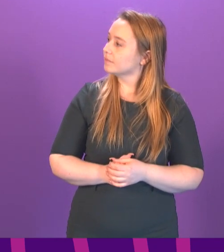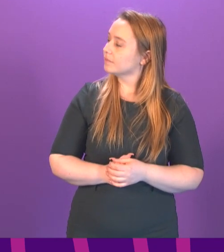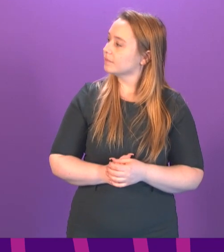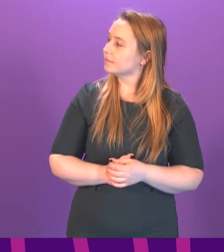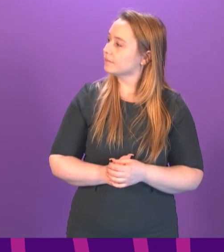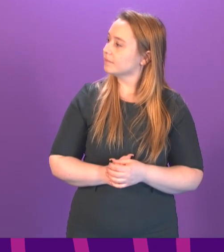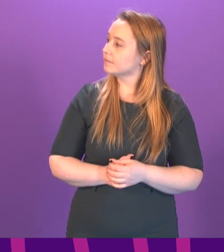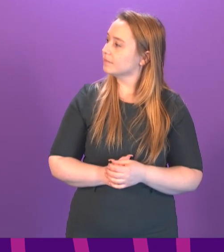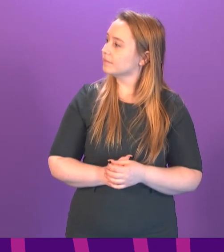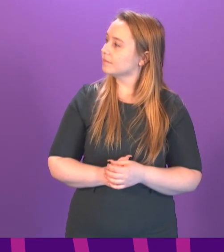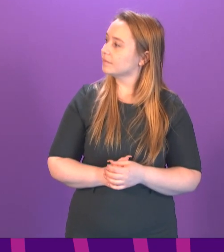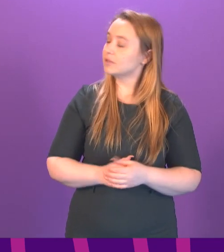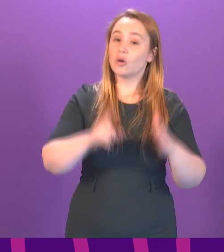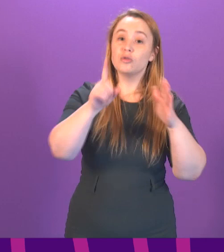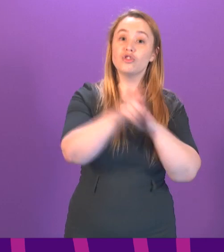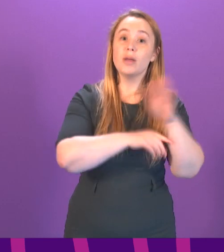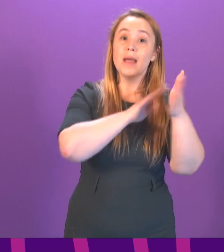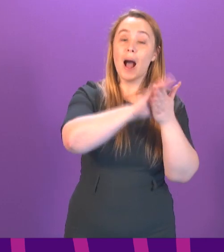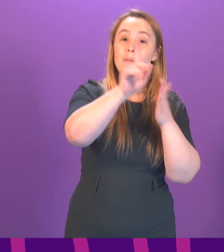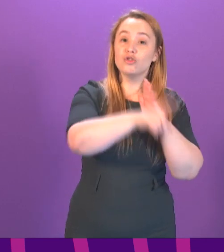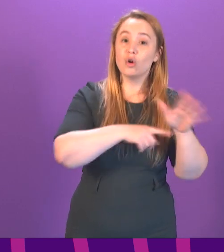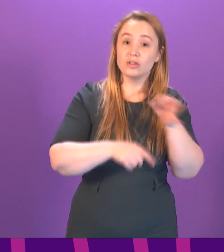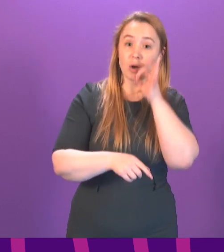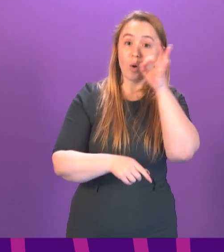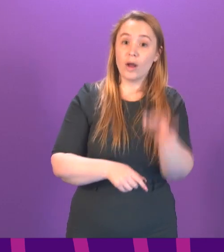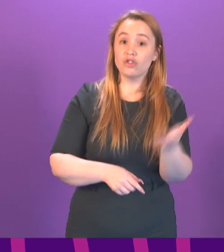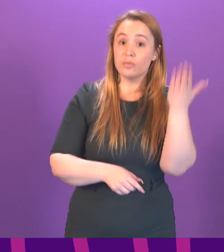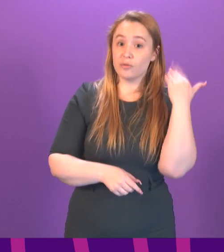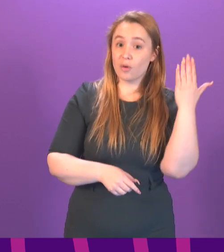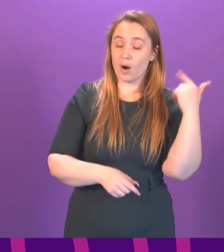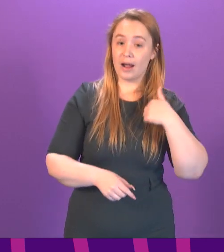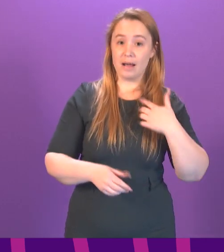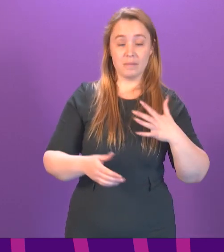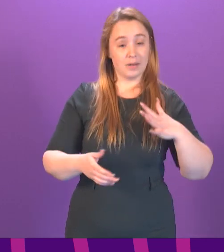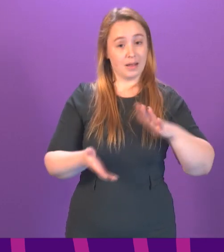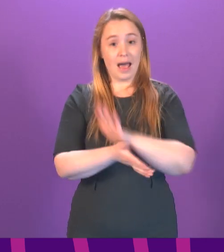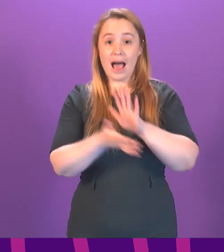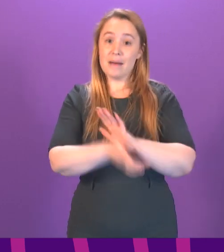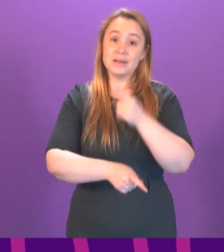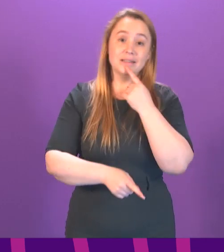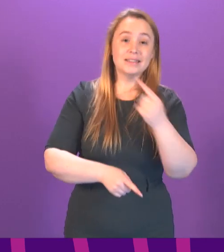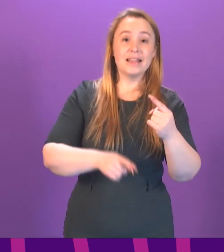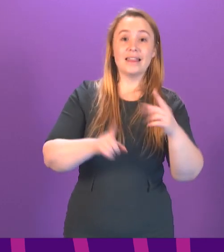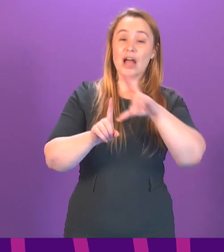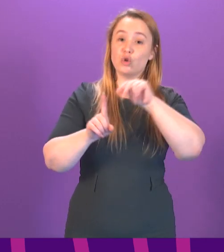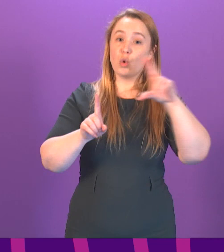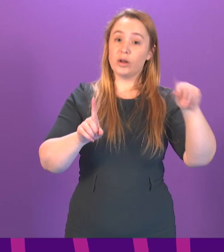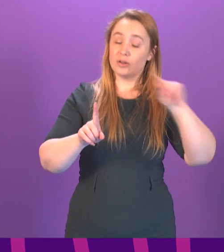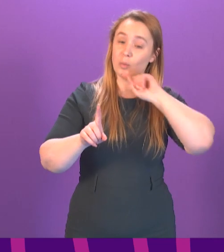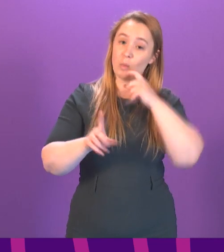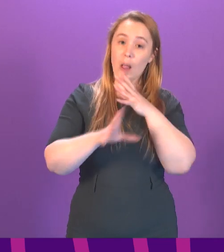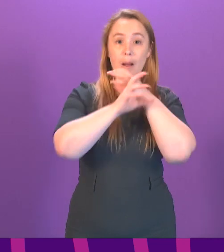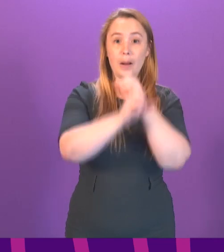Following on from Jamie Halker-Johnson's question earlier, I'm pleased to say that here that he's committing the Tories to